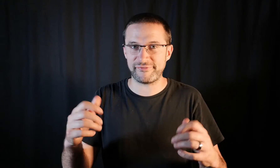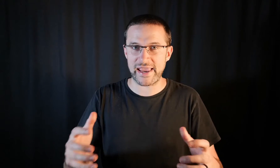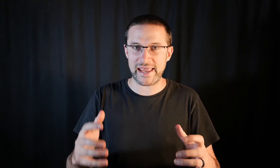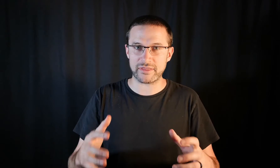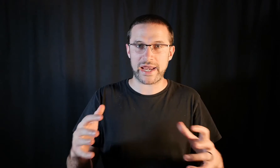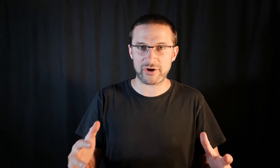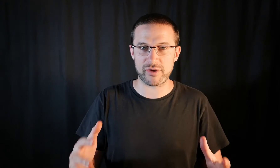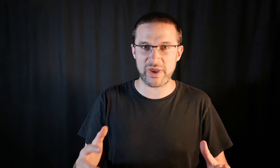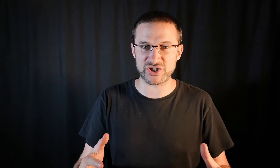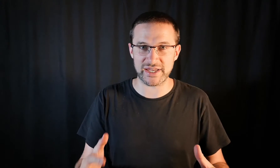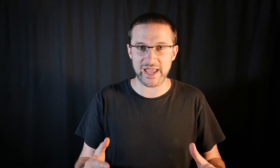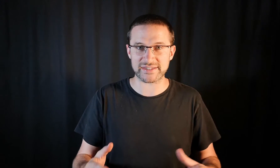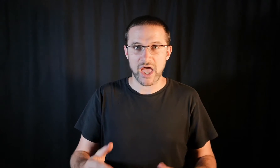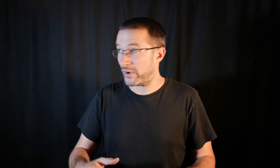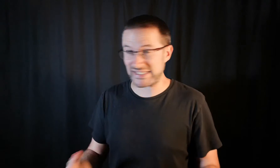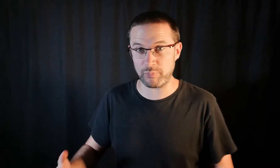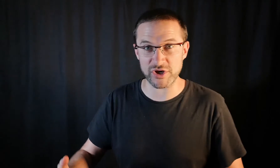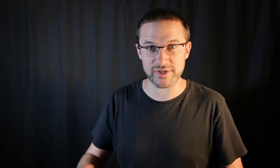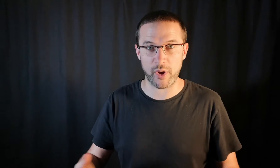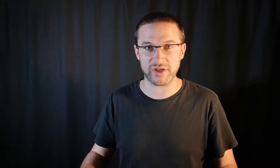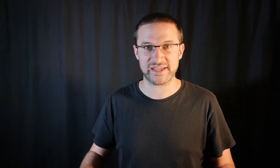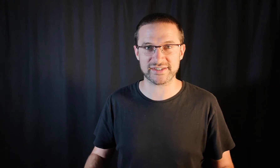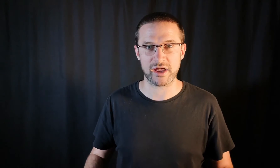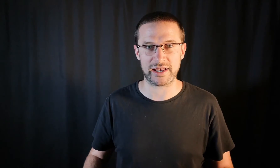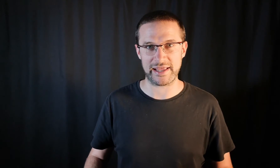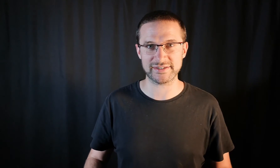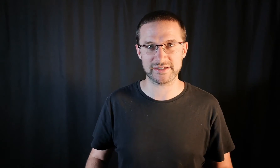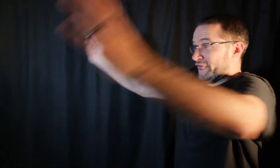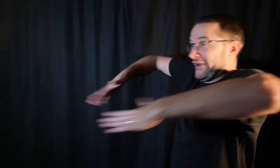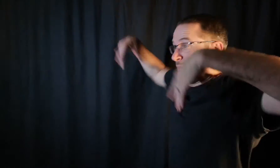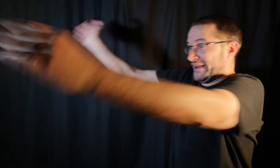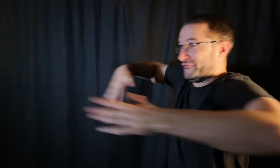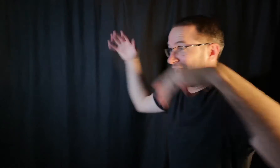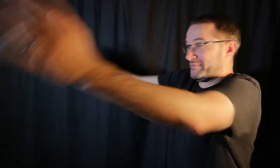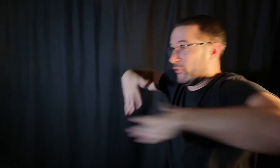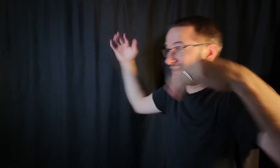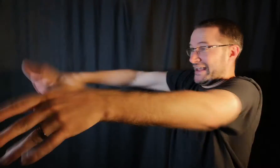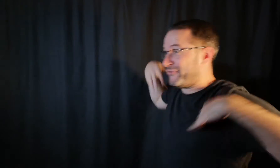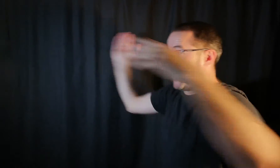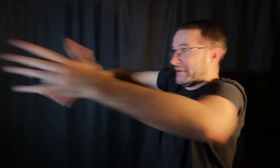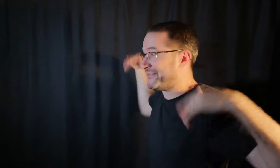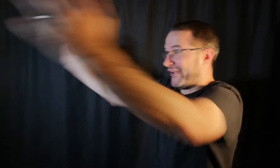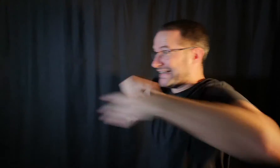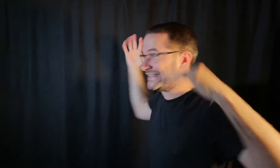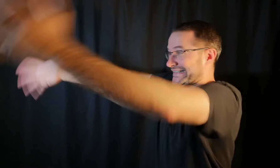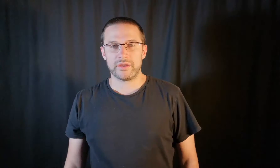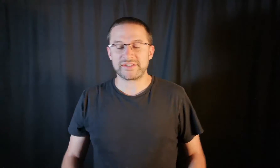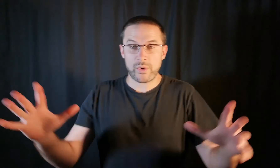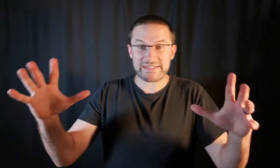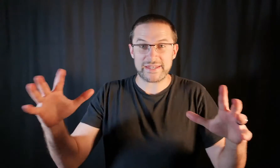feeling that an angry pigeon gets when he spots a passing cyclist. Flapping his face boys! Flapping his face! See we tend